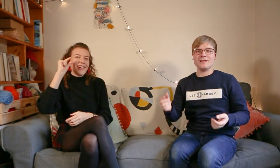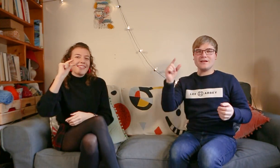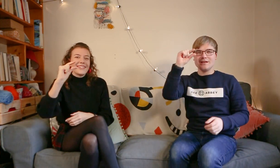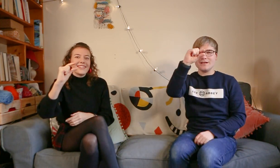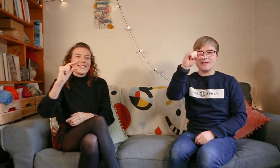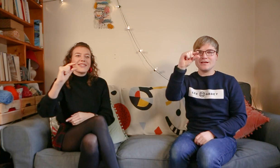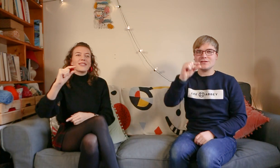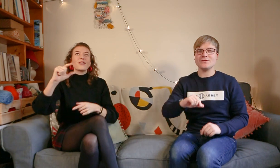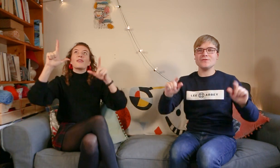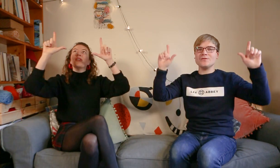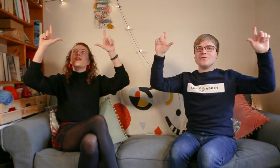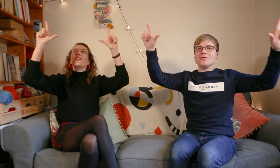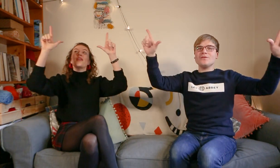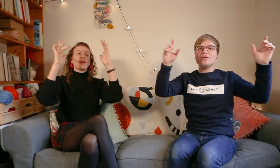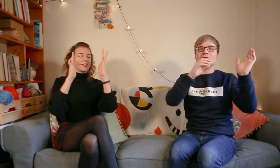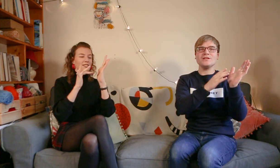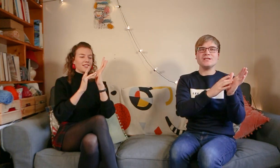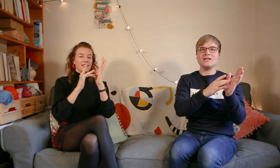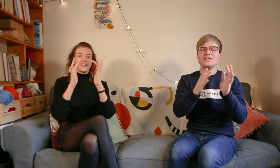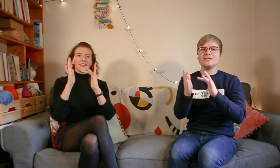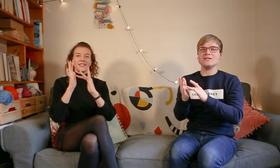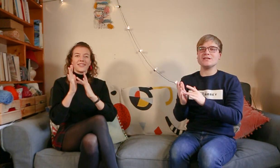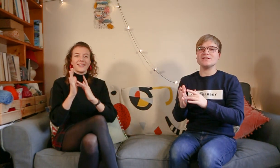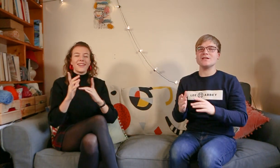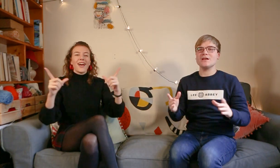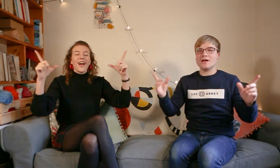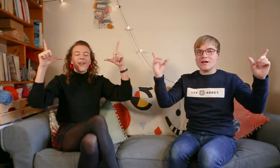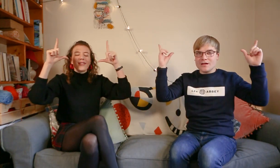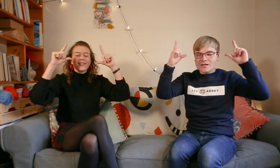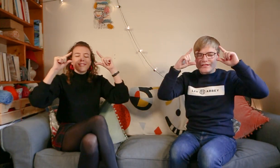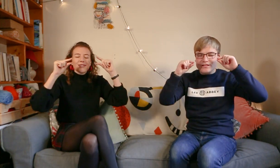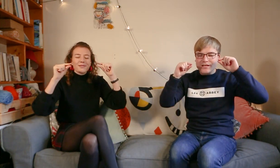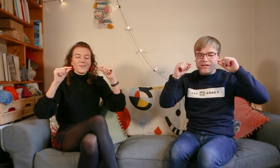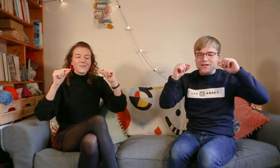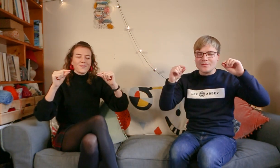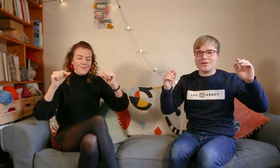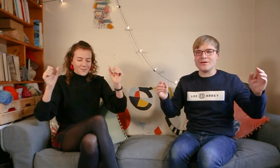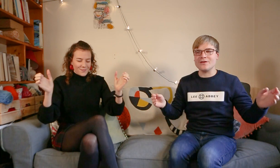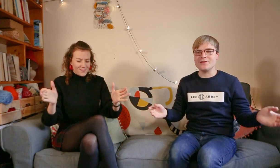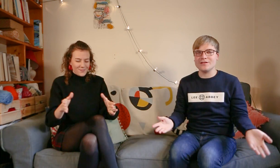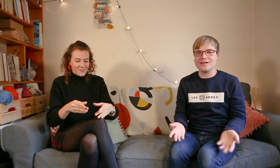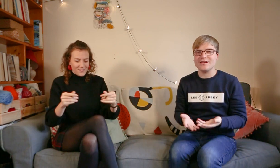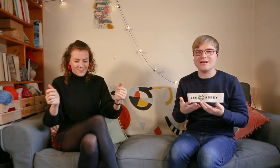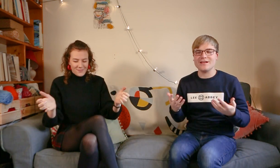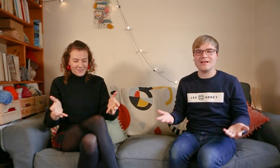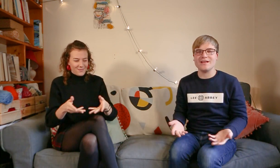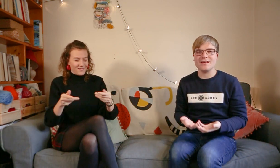little Lord Jesus. Asleep on the hay.